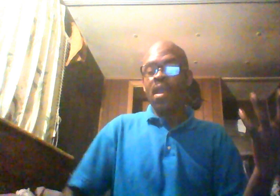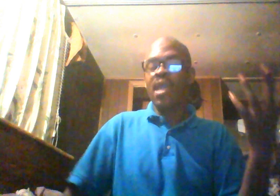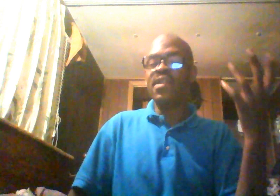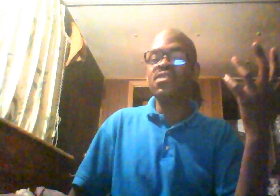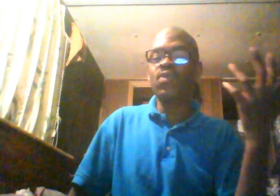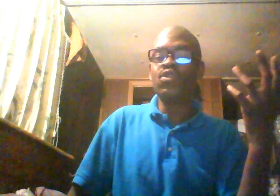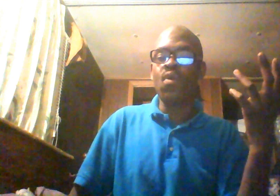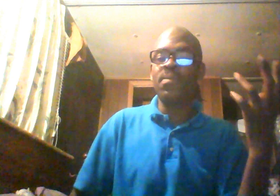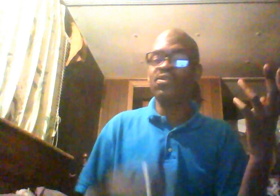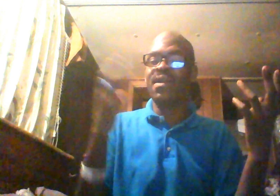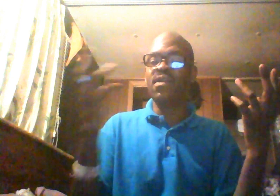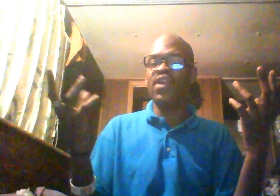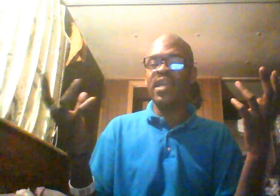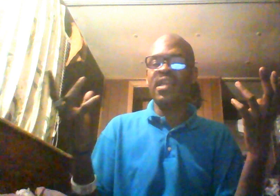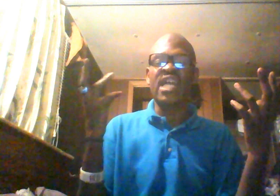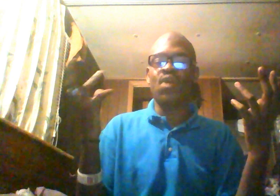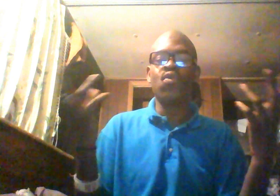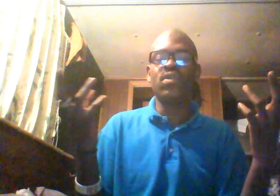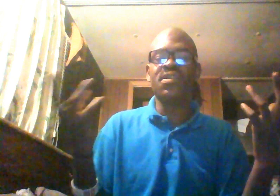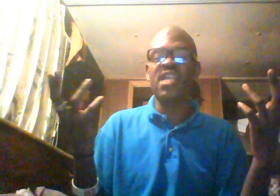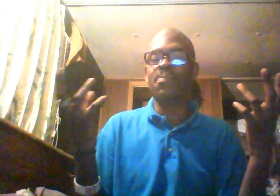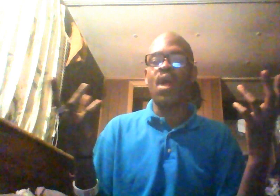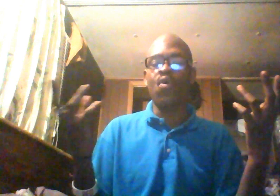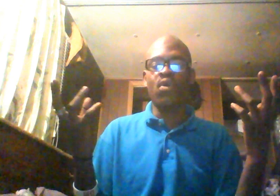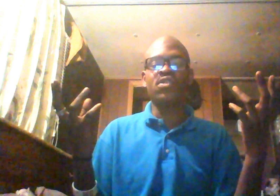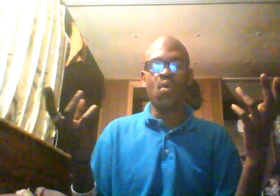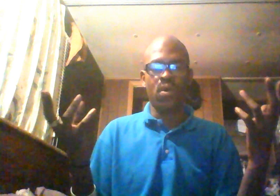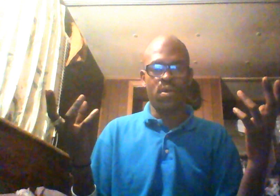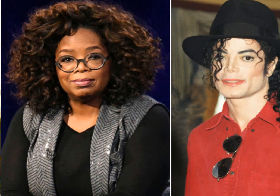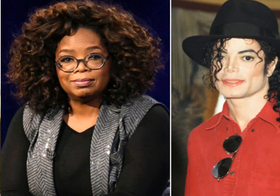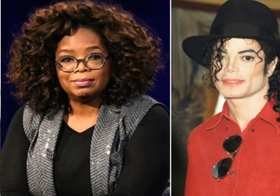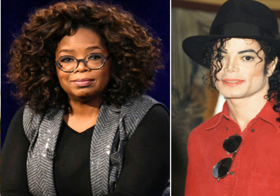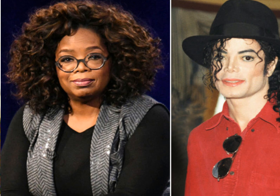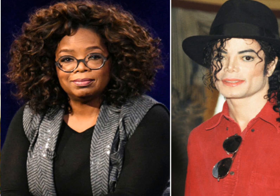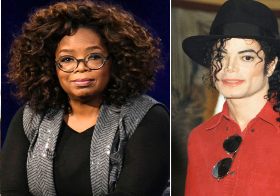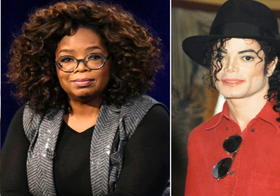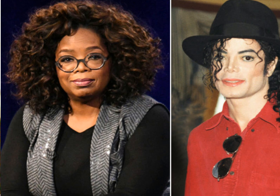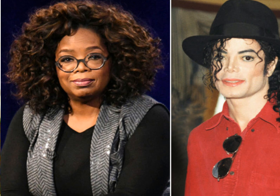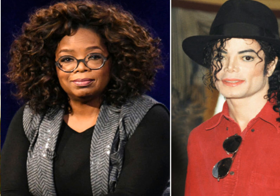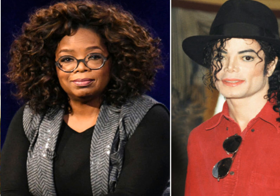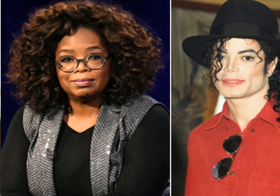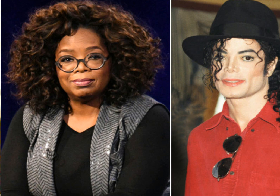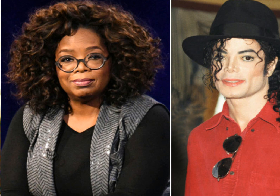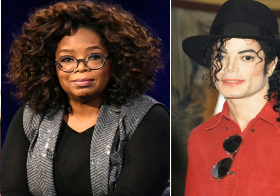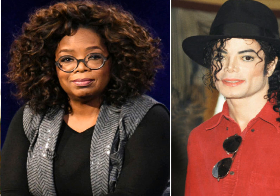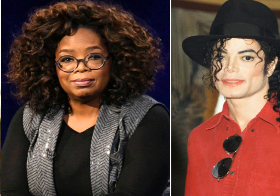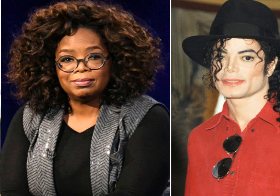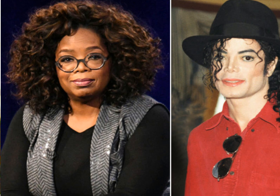And this is what you want. But, you got another hand that's got a whole other set of priorities going on. That's what Michael had. Now,